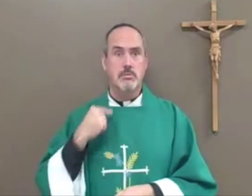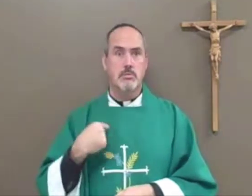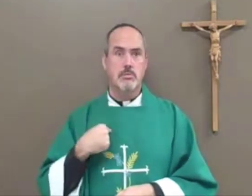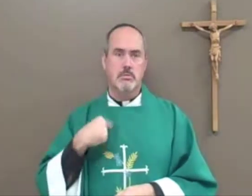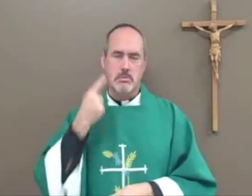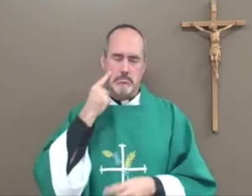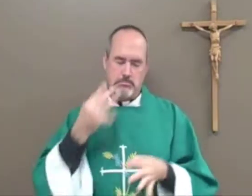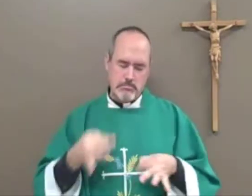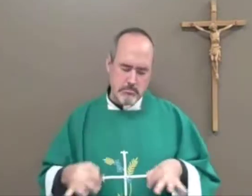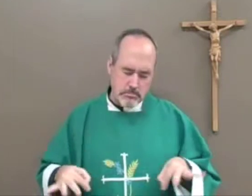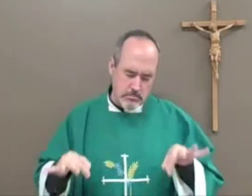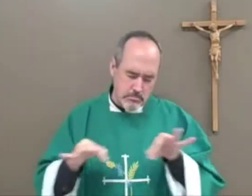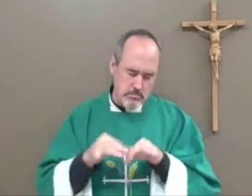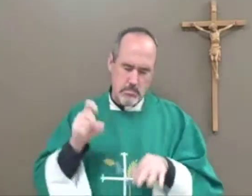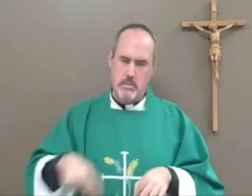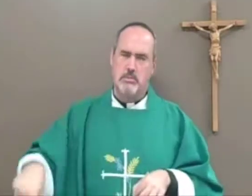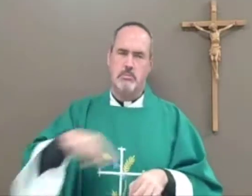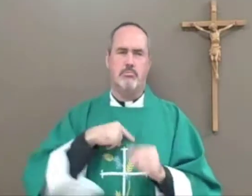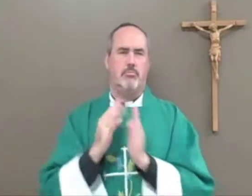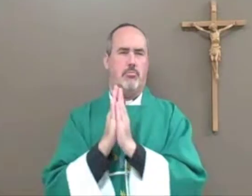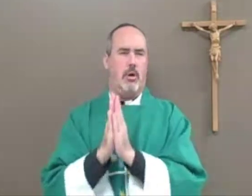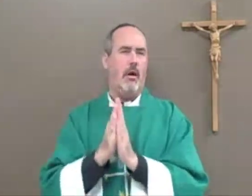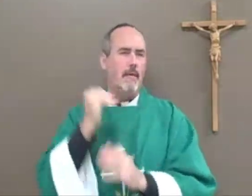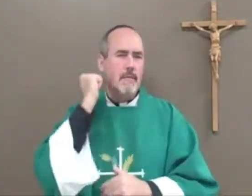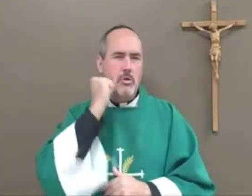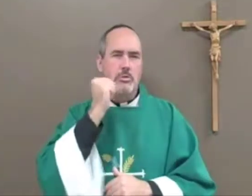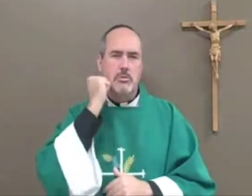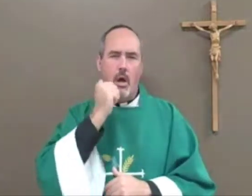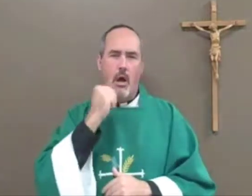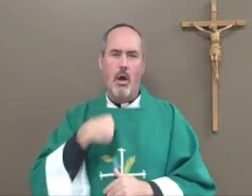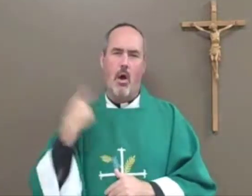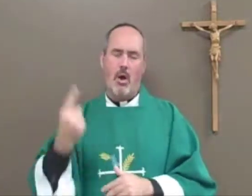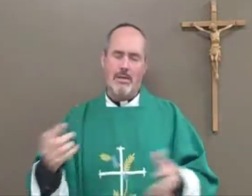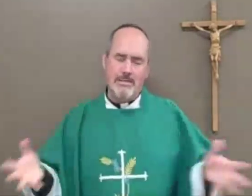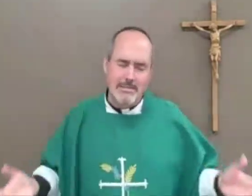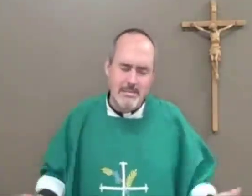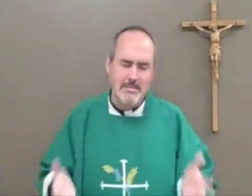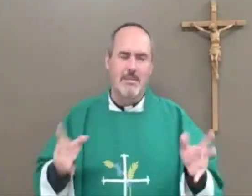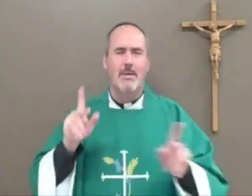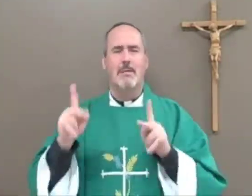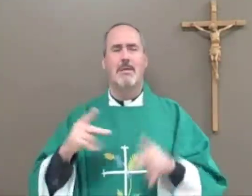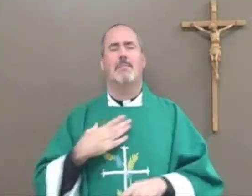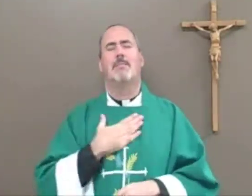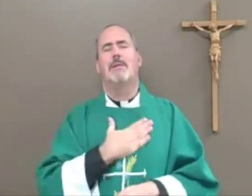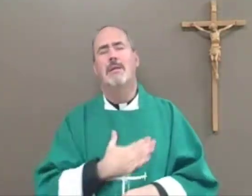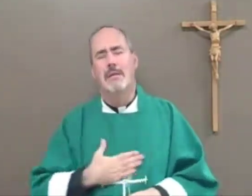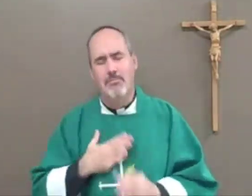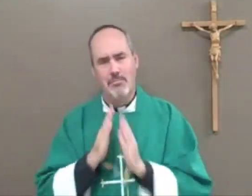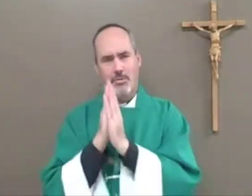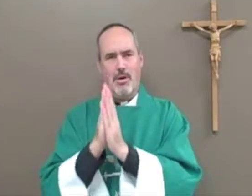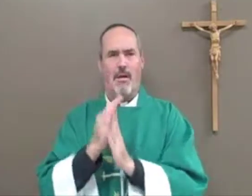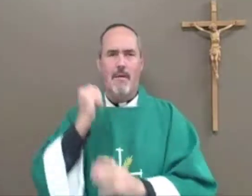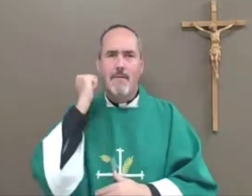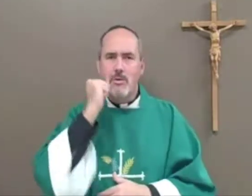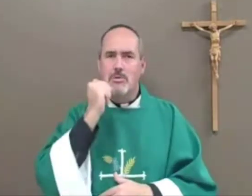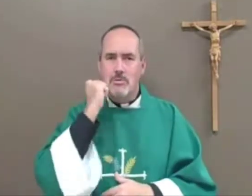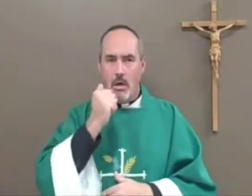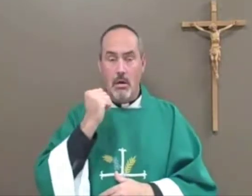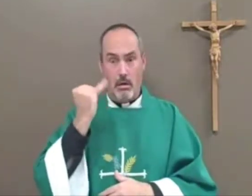It's true that even I, as a priest, find it very important that I spend time every day praying, and I encourage people to do the